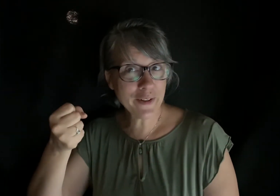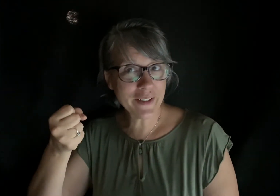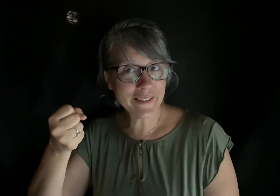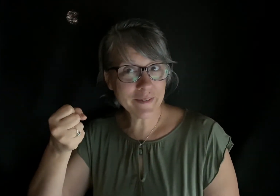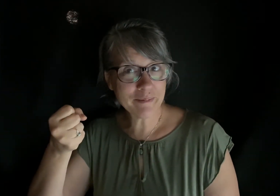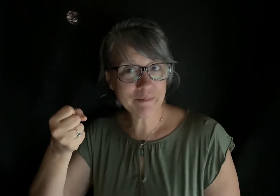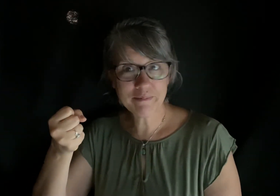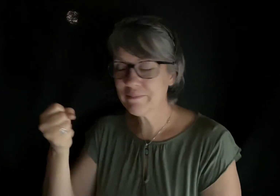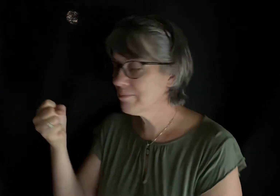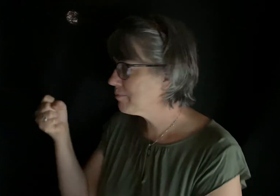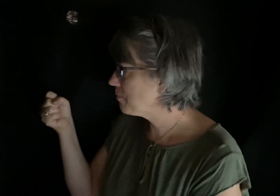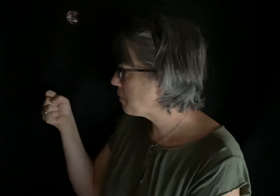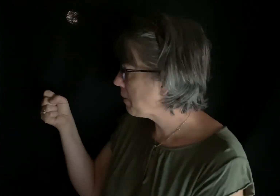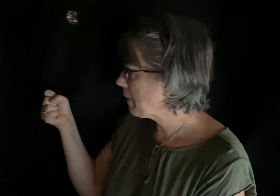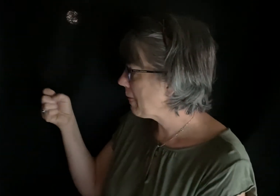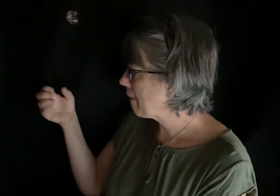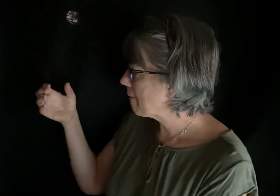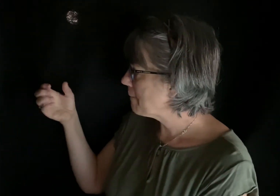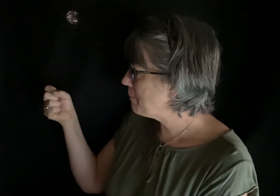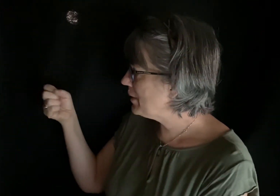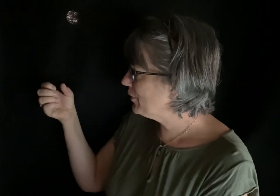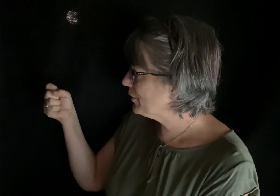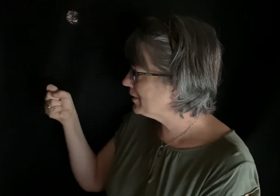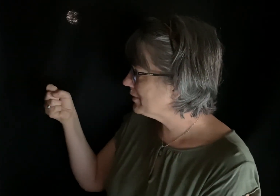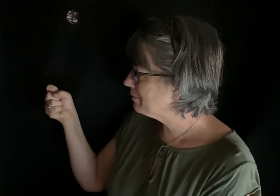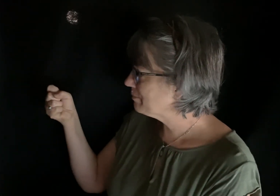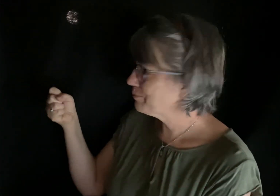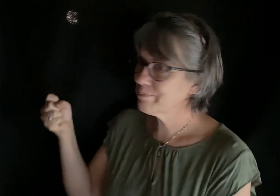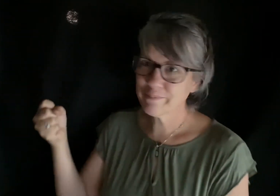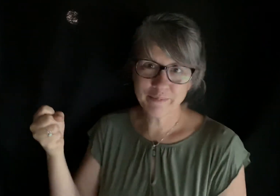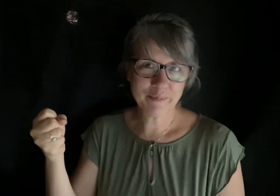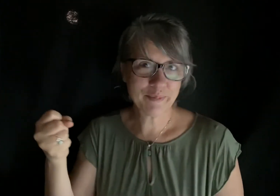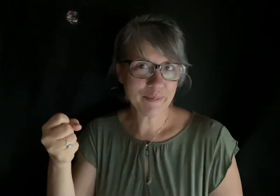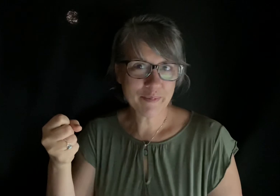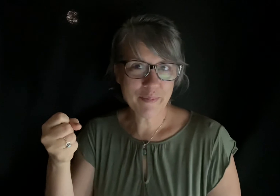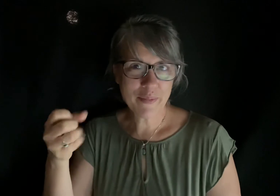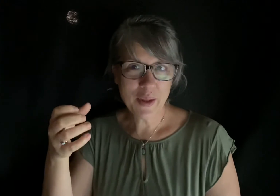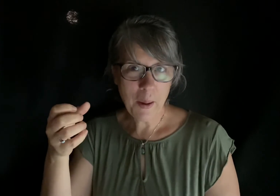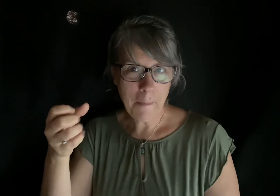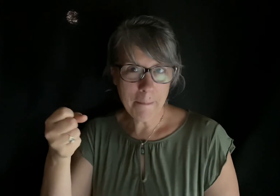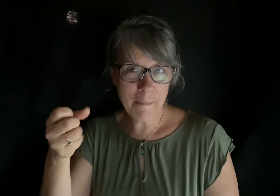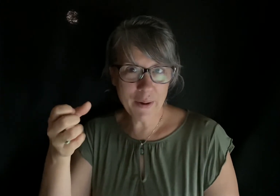Milk, milk, milk.